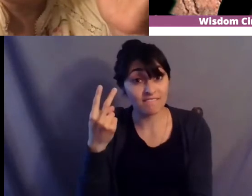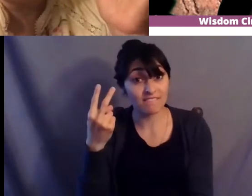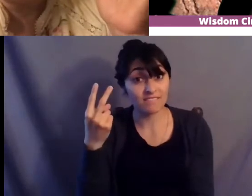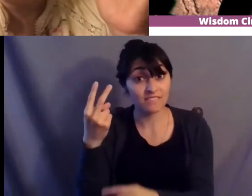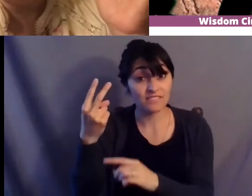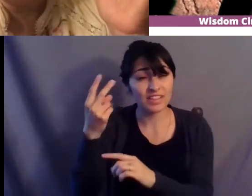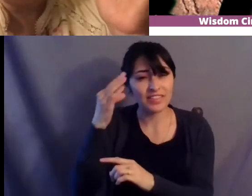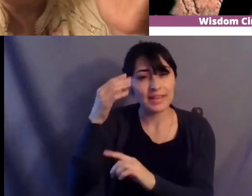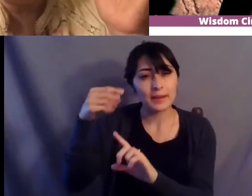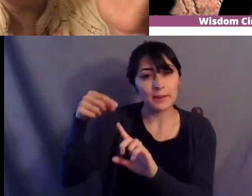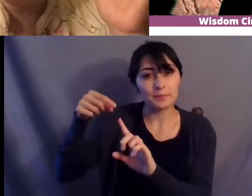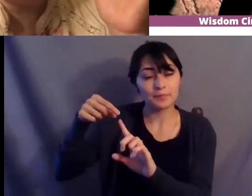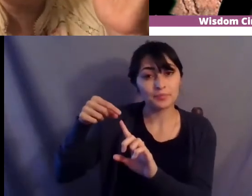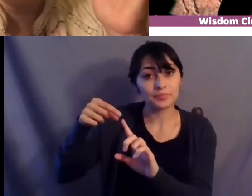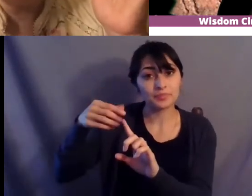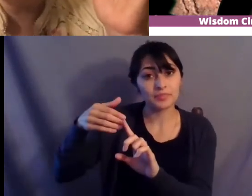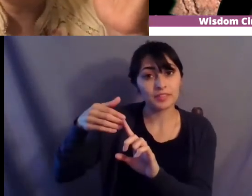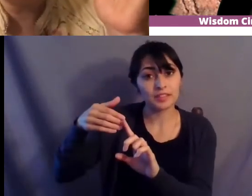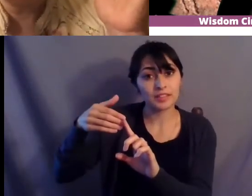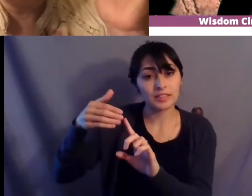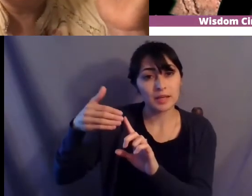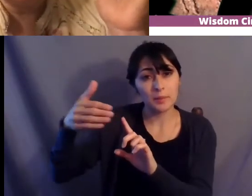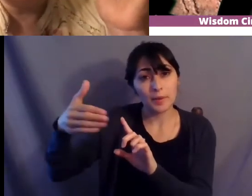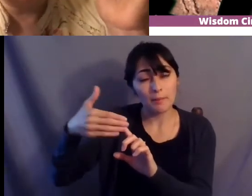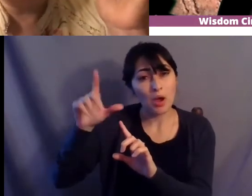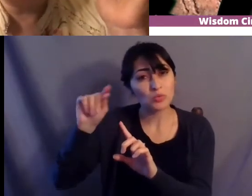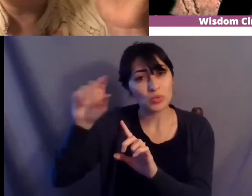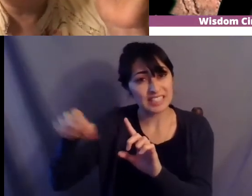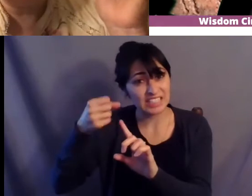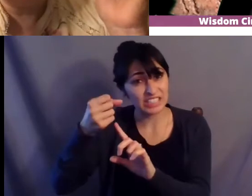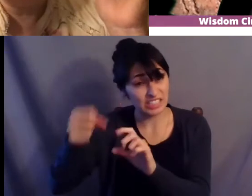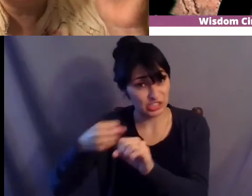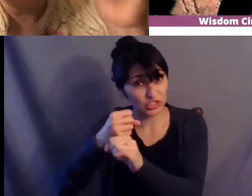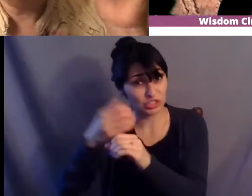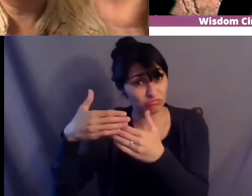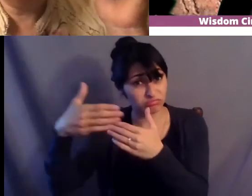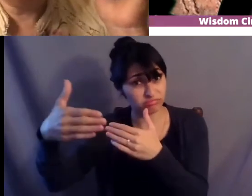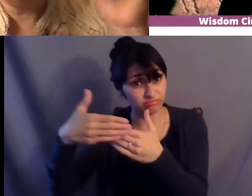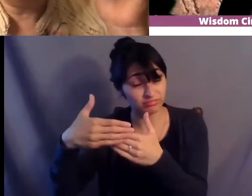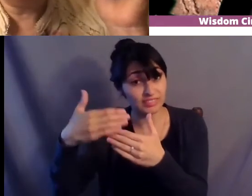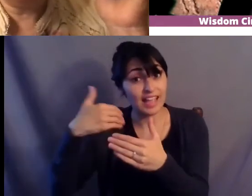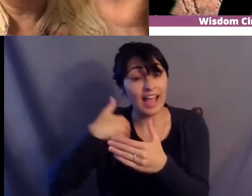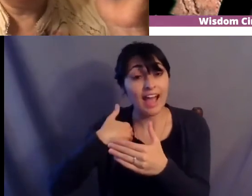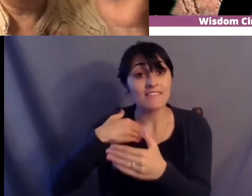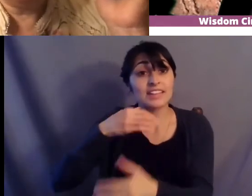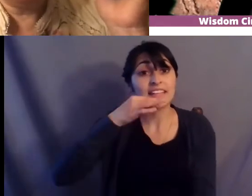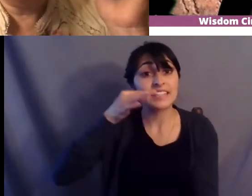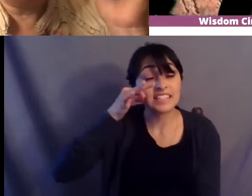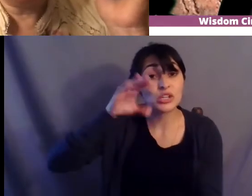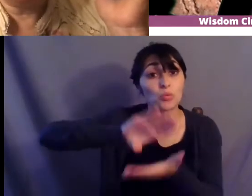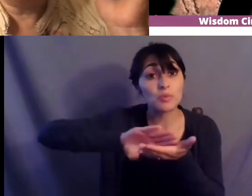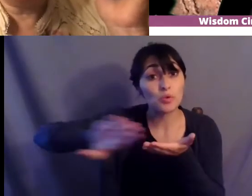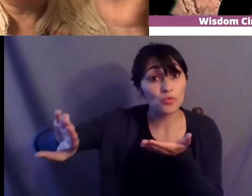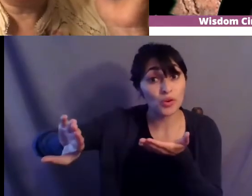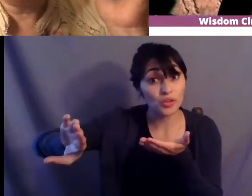within 20 years you have indian removal by